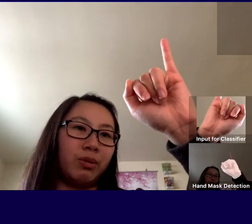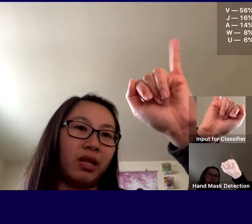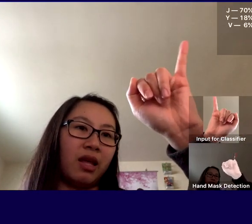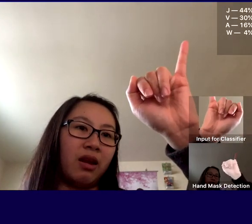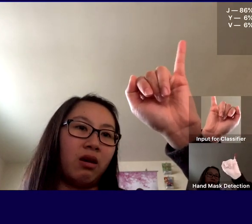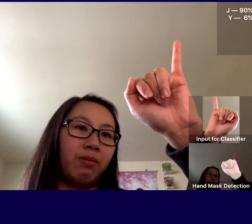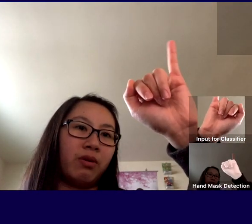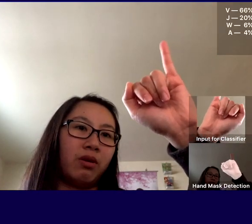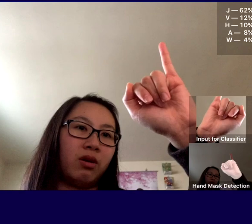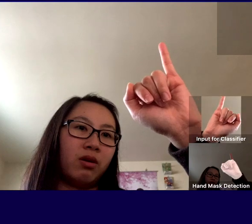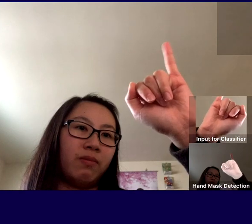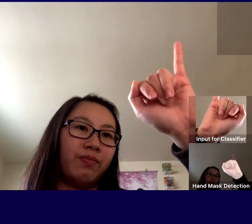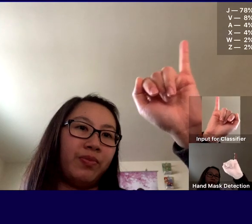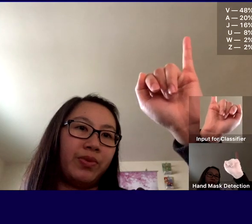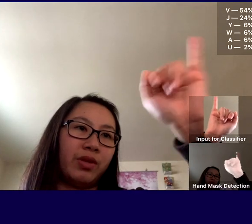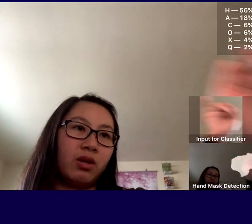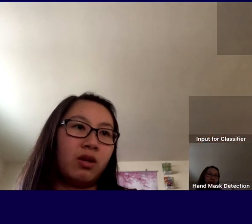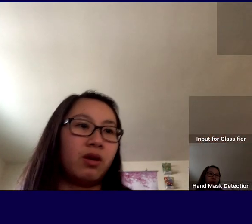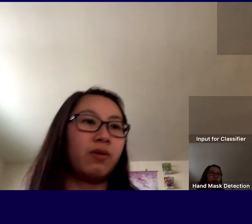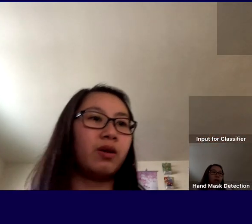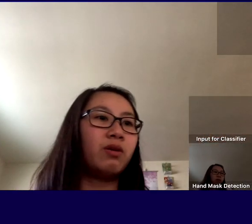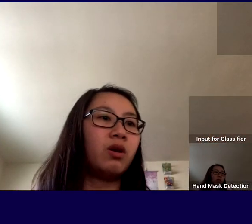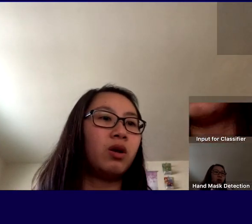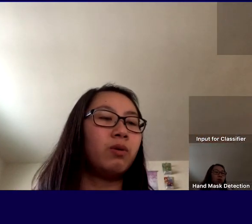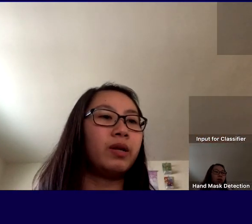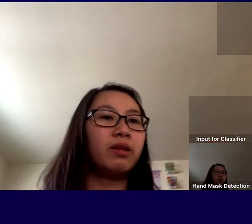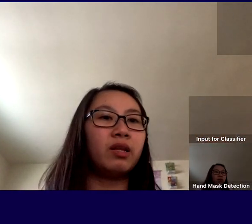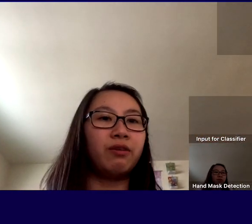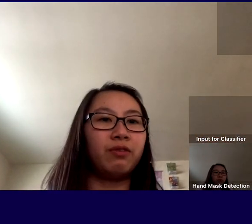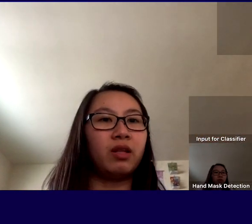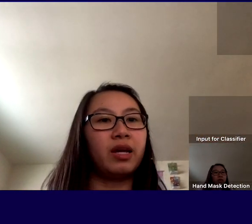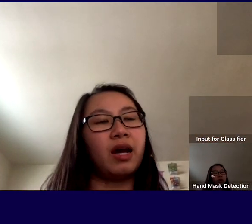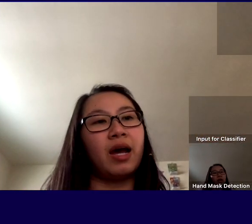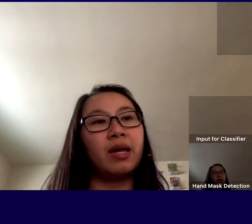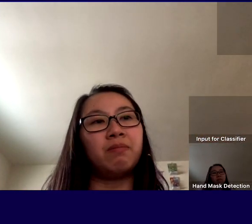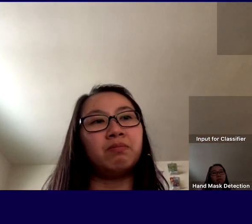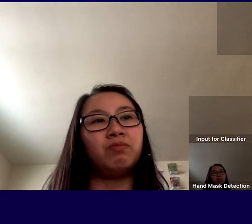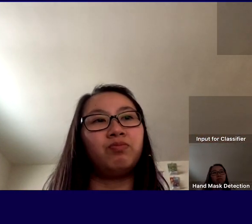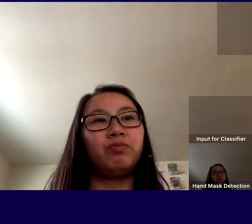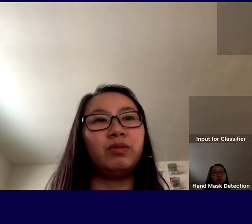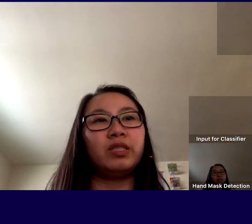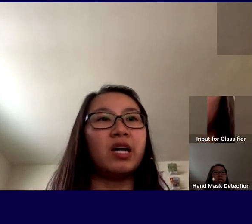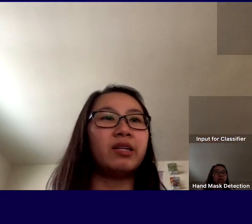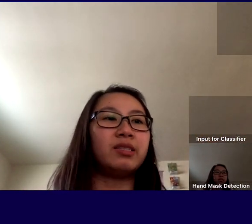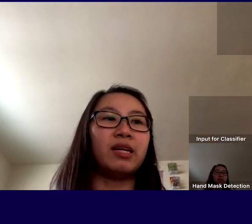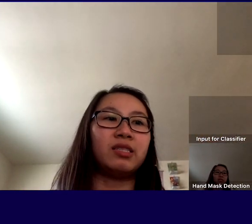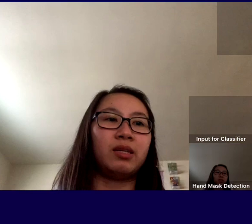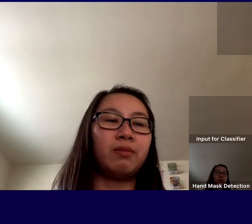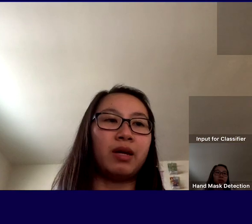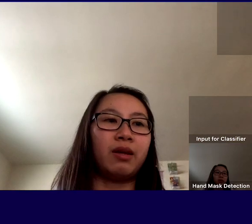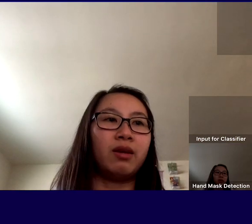pick that up. Okay well now that I feel like I'm done assessing my